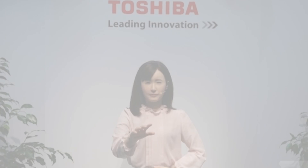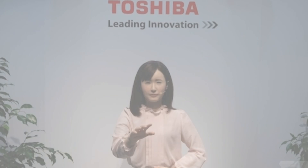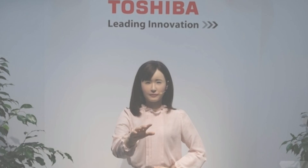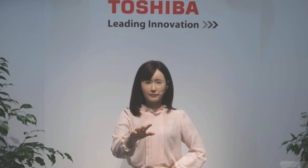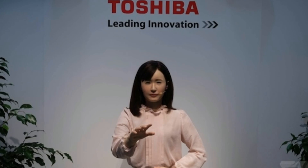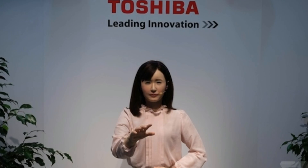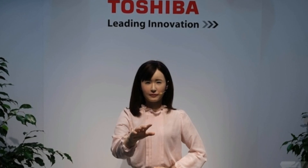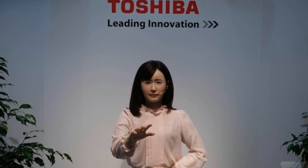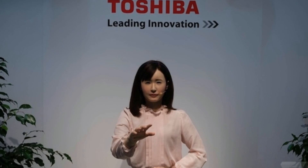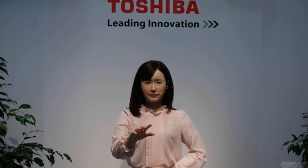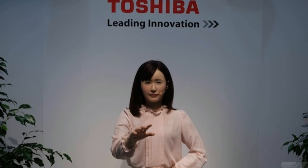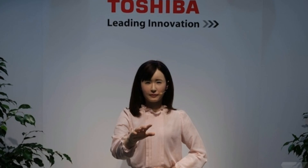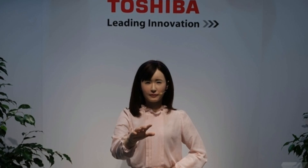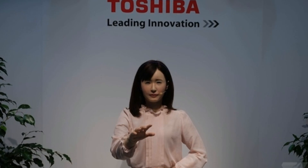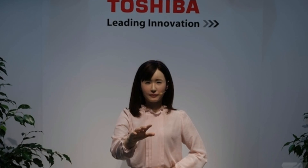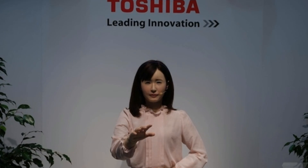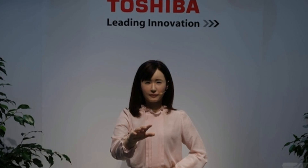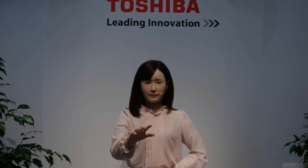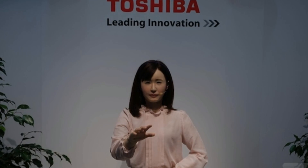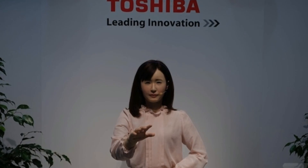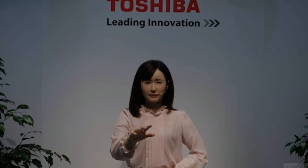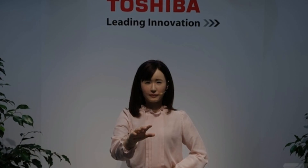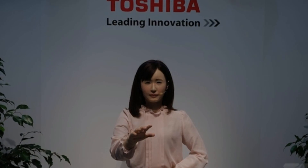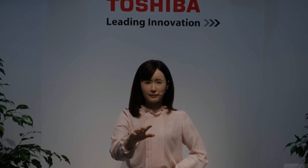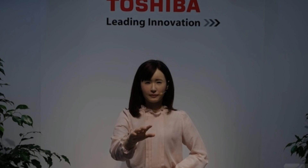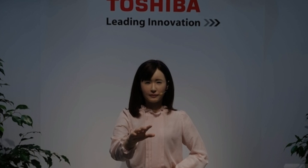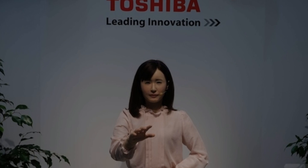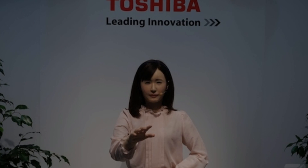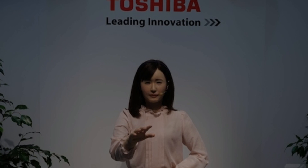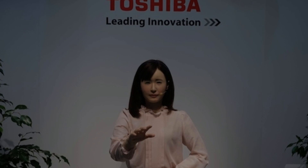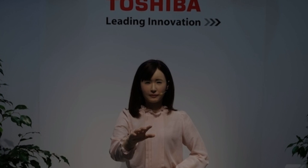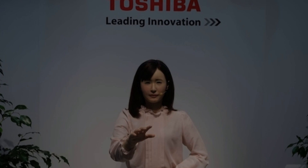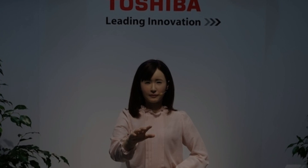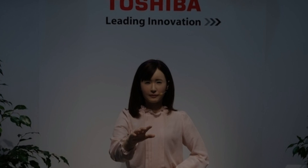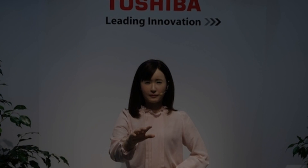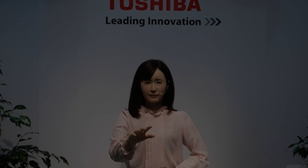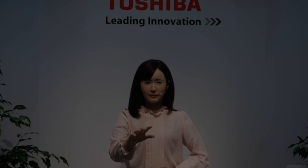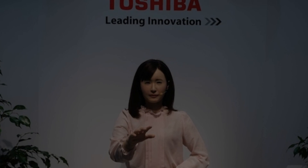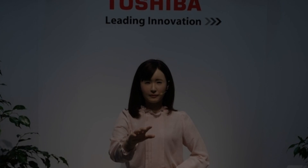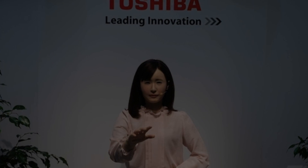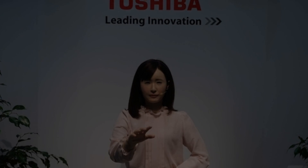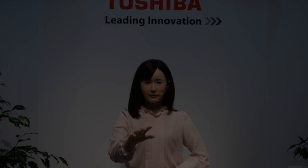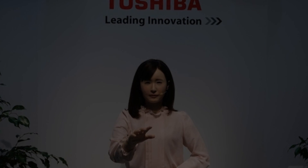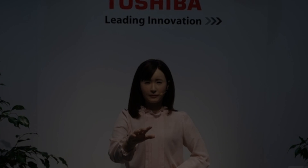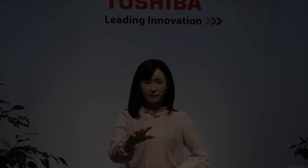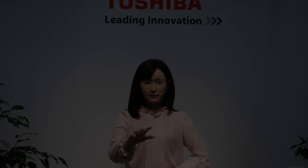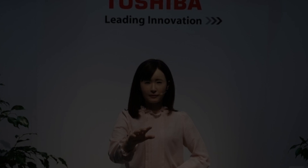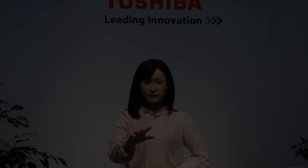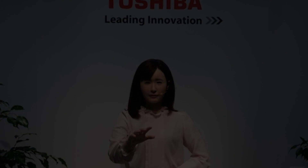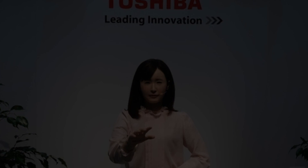Shibora Institute of Technology and Shoah Institute of Technology also assisted, contributing sensor